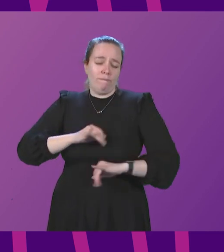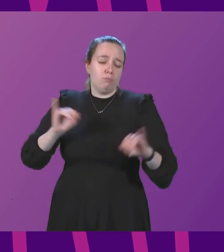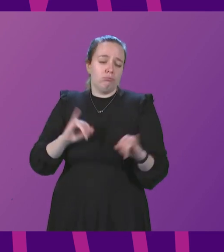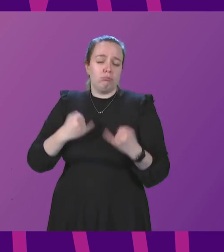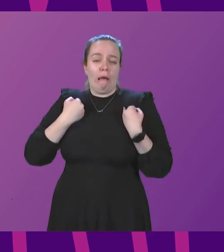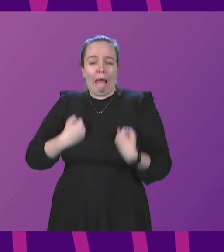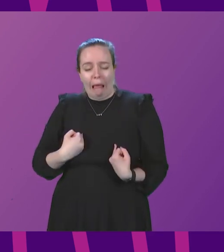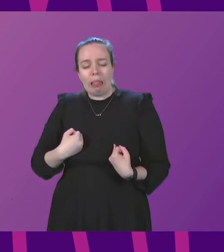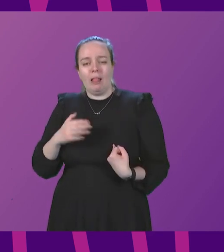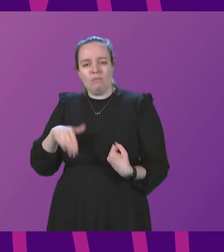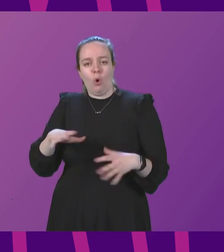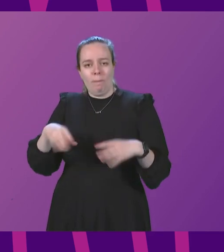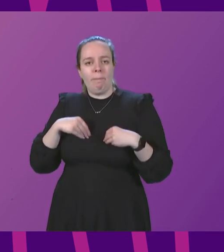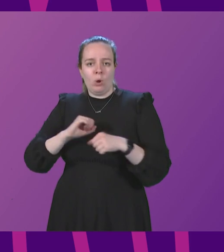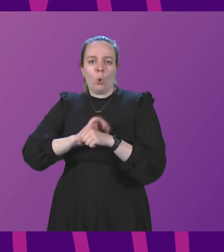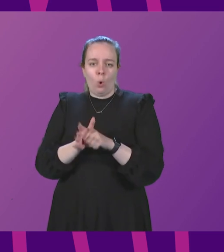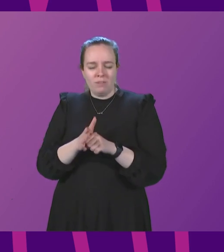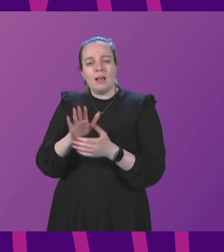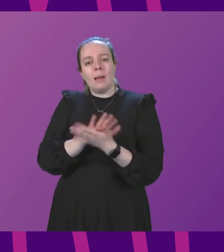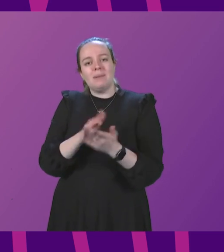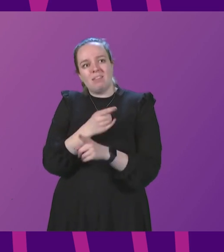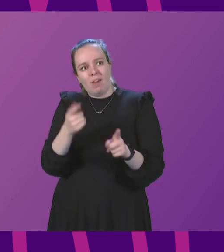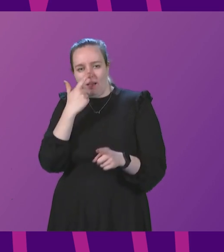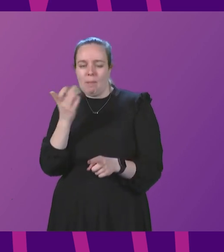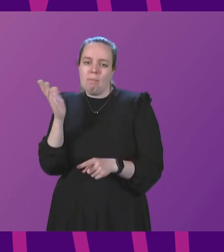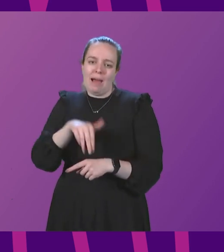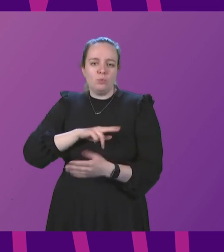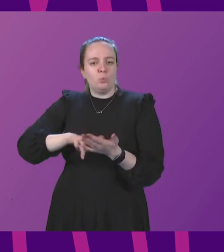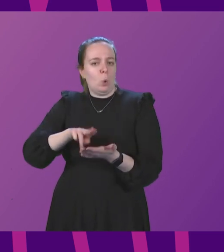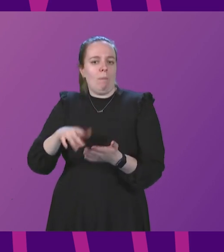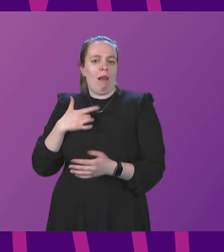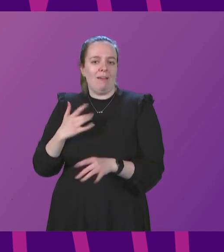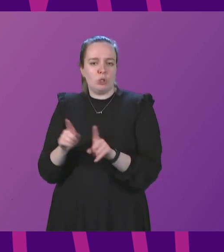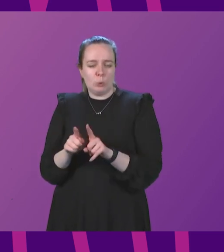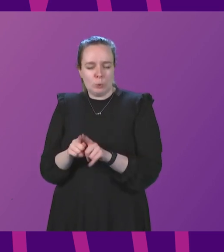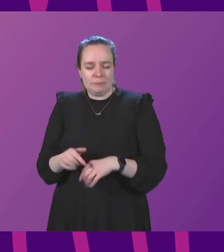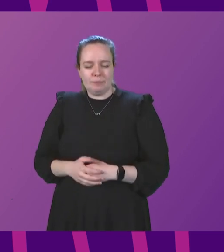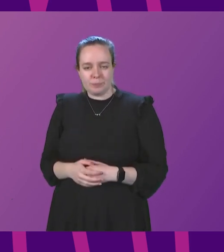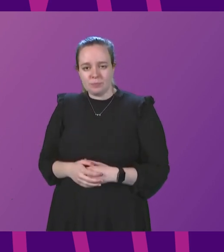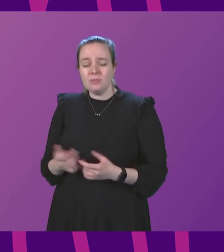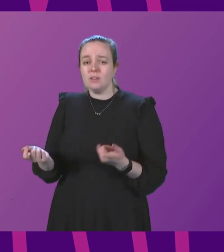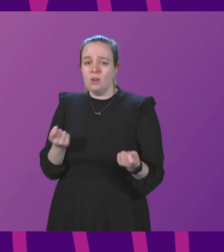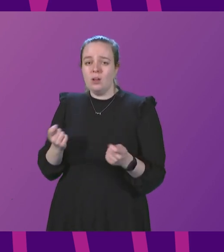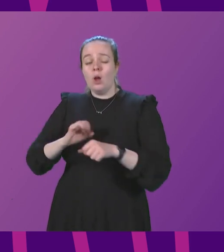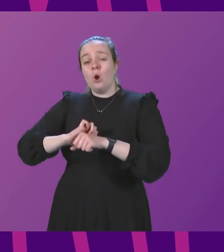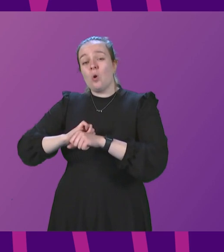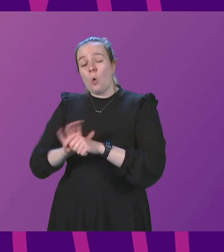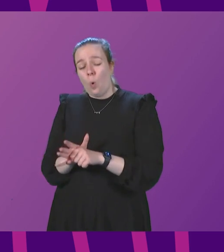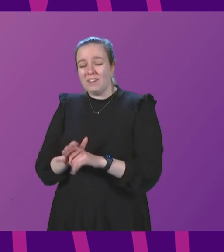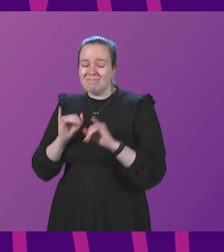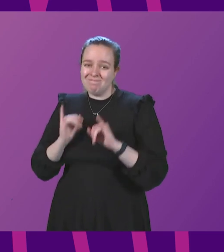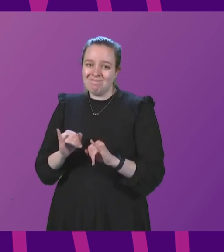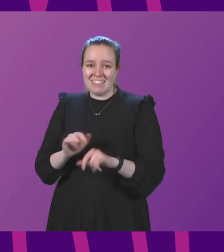from COVID, enabling them to return to more normal lives as well. Siding officer, COVID is unfortunately